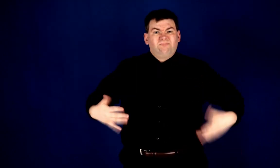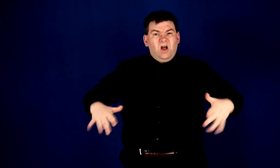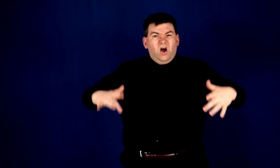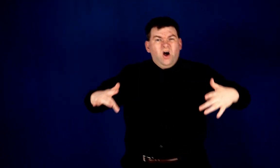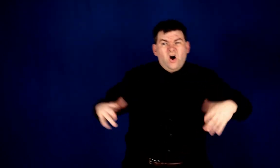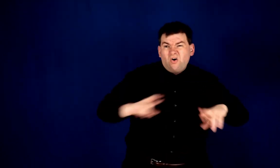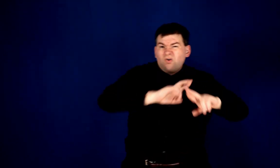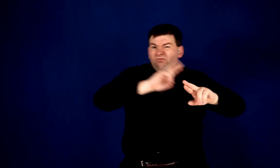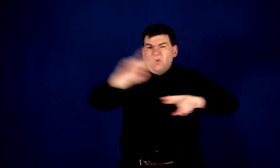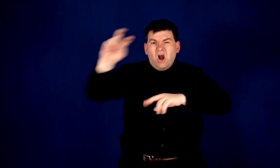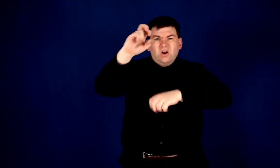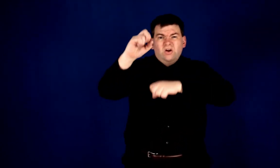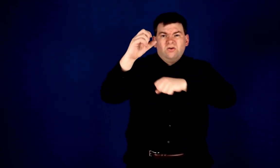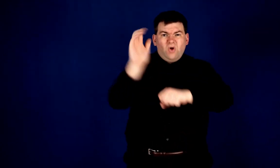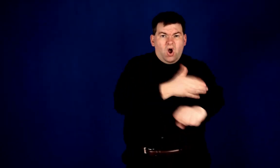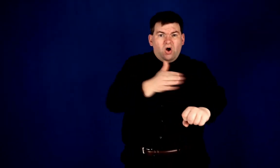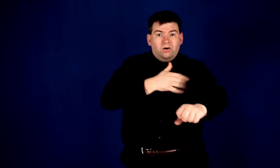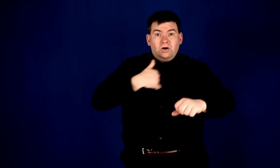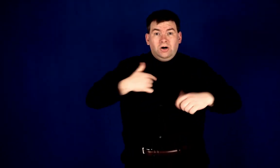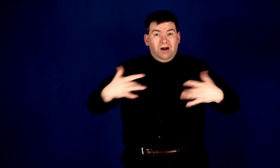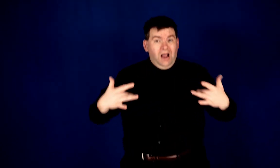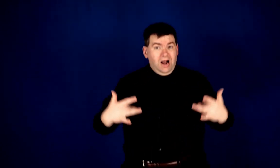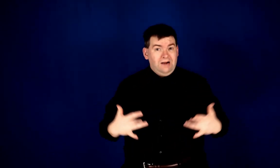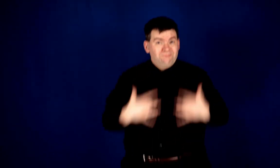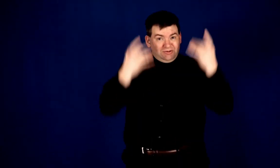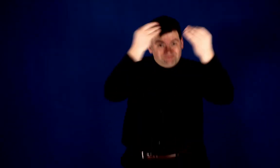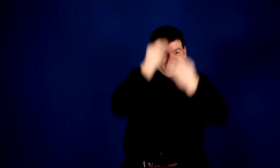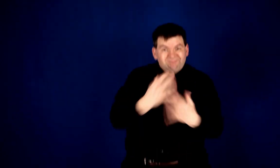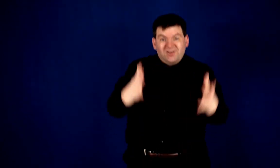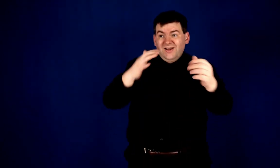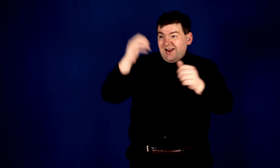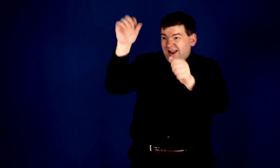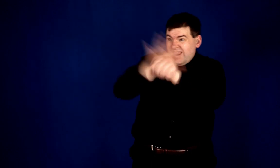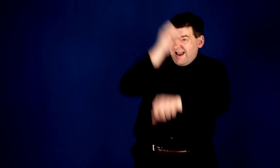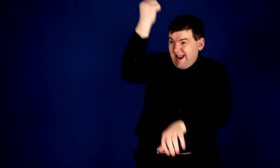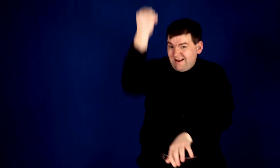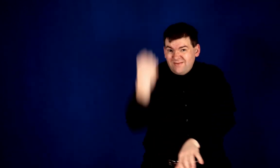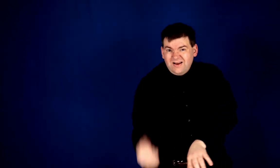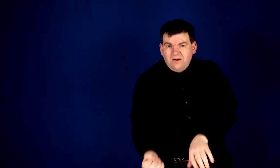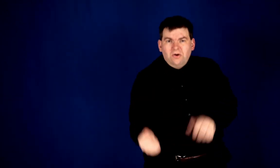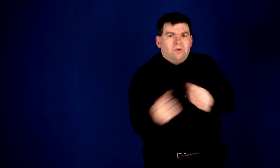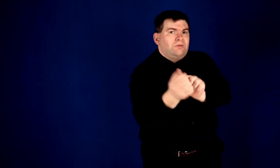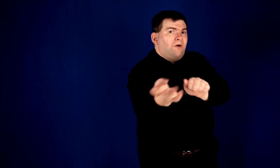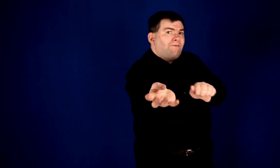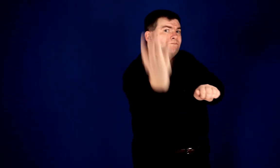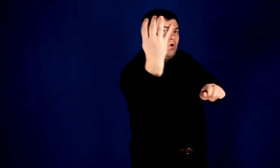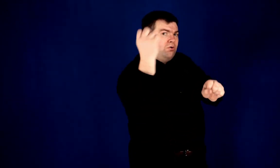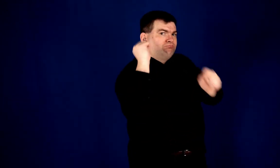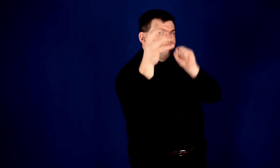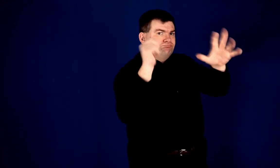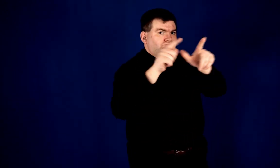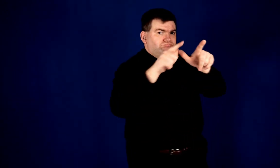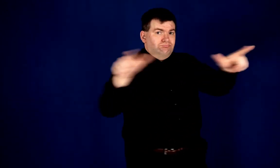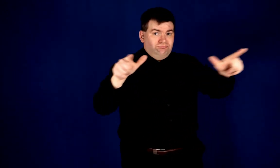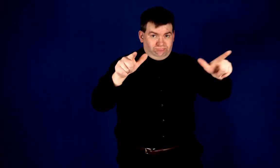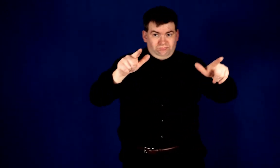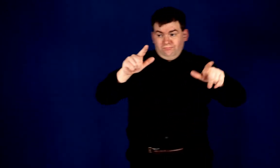Boasting a repertoire of over 200 songs, I am thrilled to fill your Saturdays with exhilarating American Sign Language performances of four of their